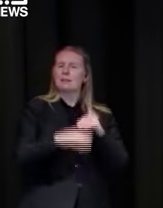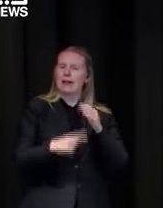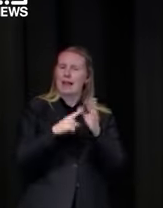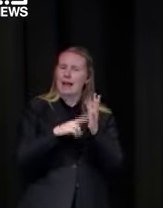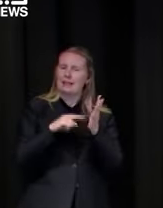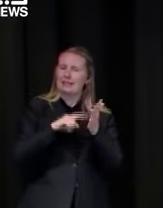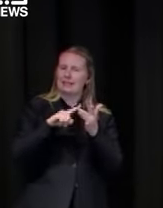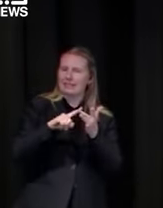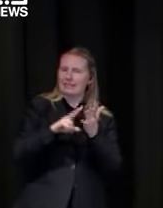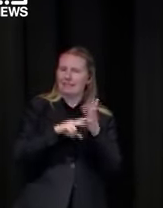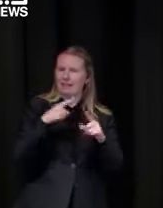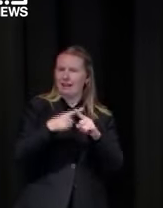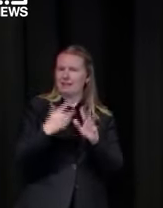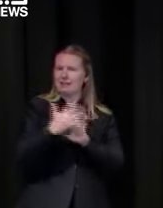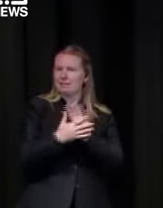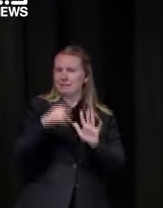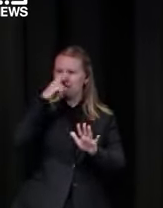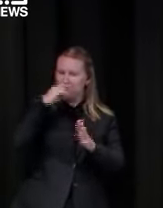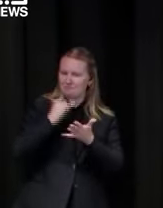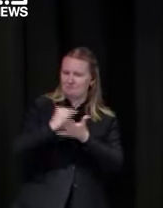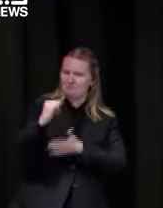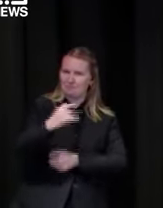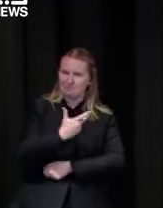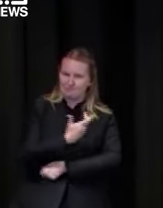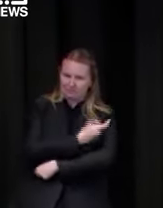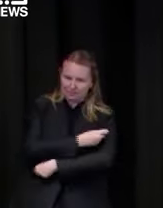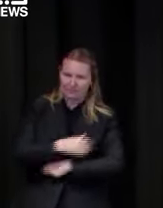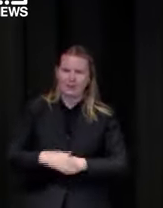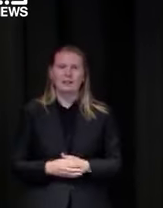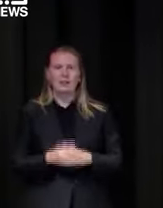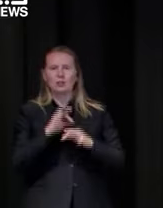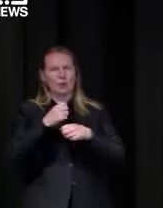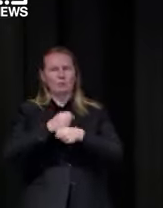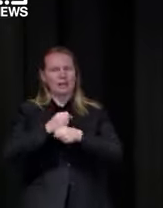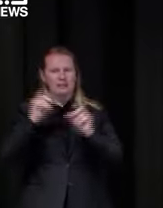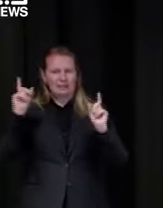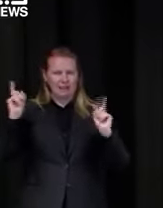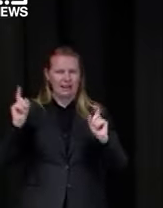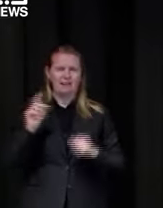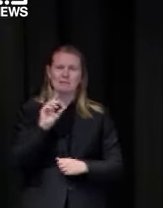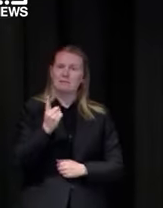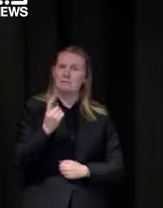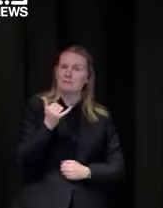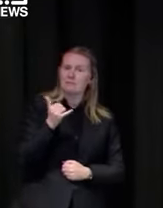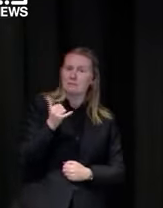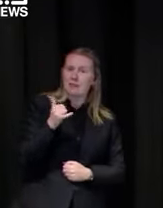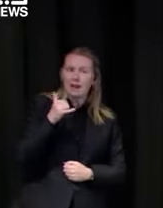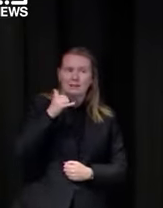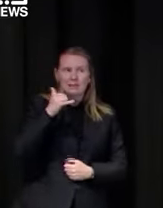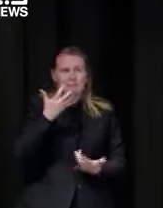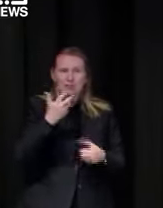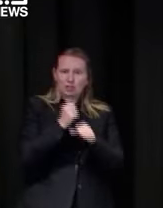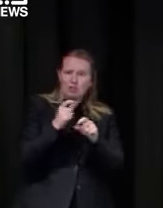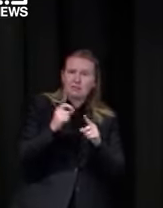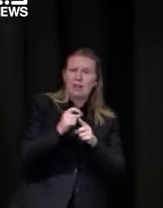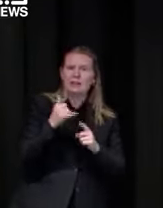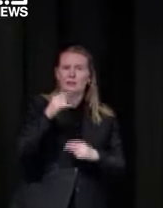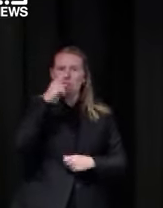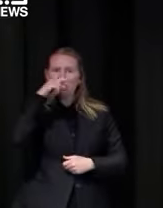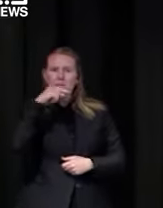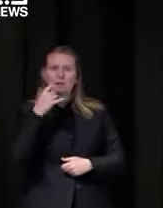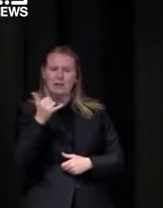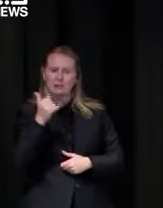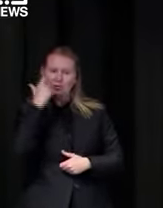heard any reports of gps or others struggling with appointments being booked by people potentially of this group who are then just not turning up